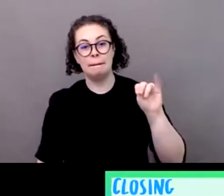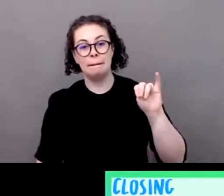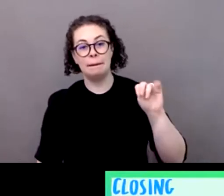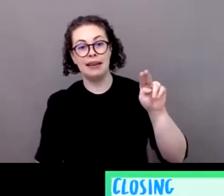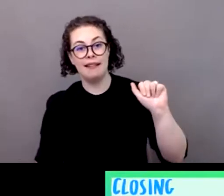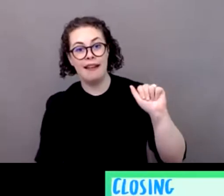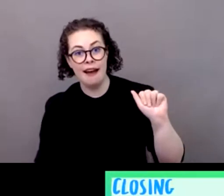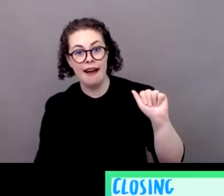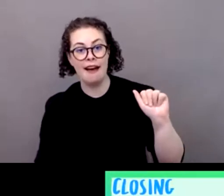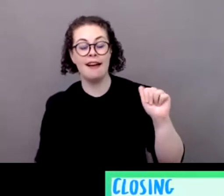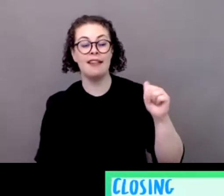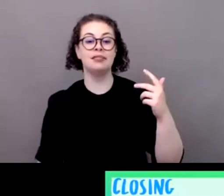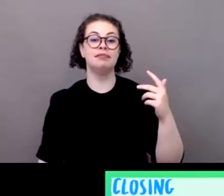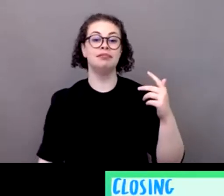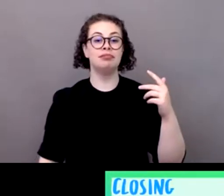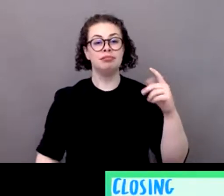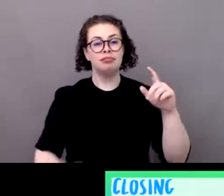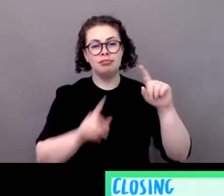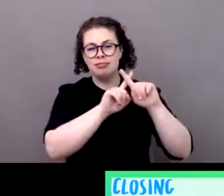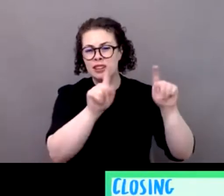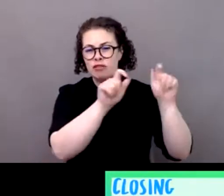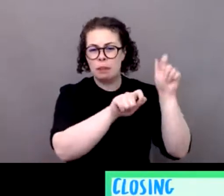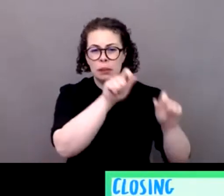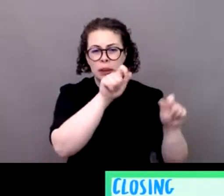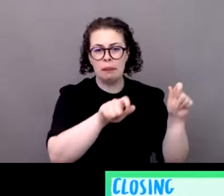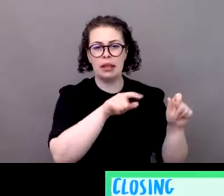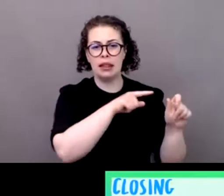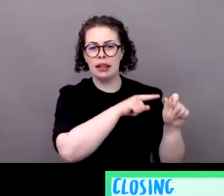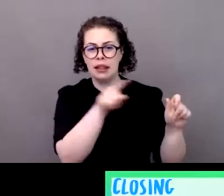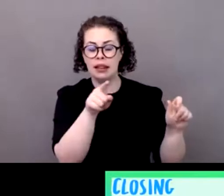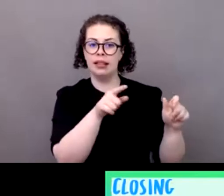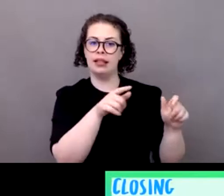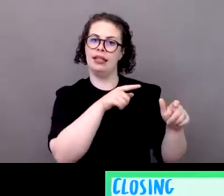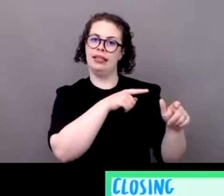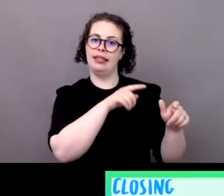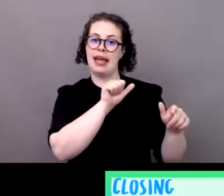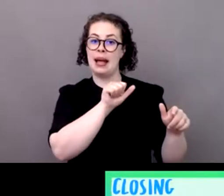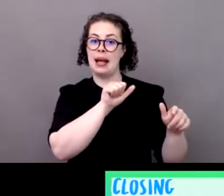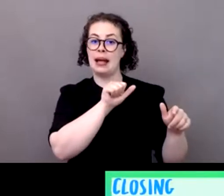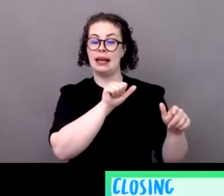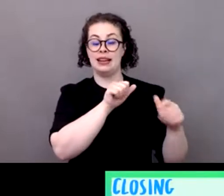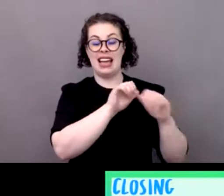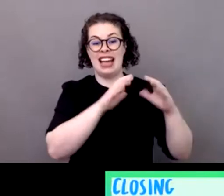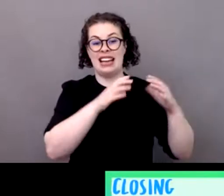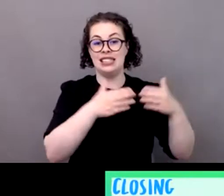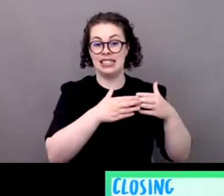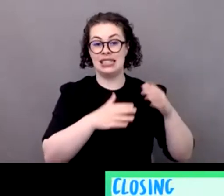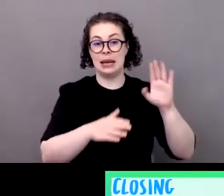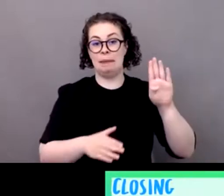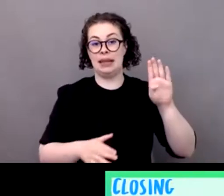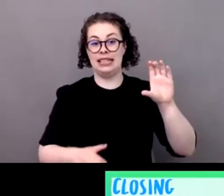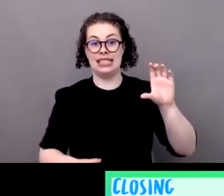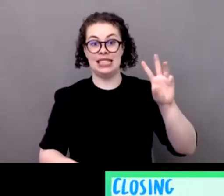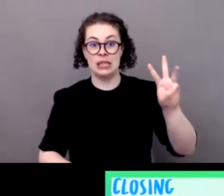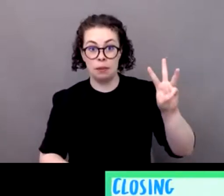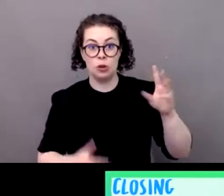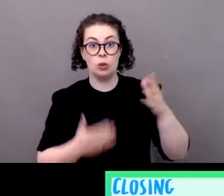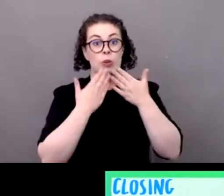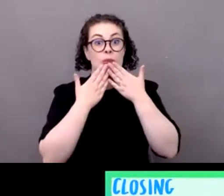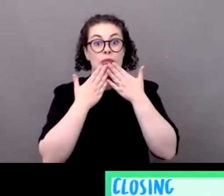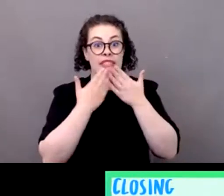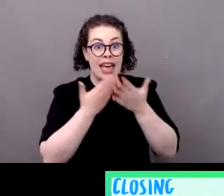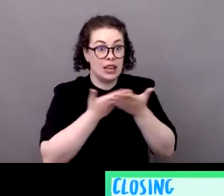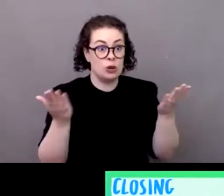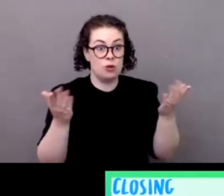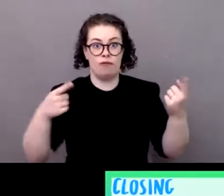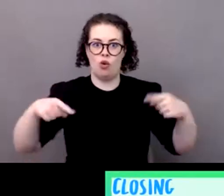chelieu syriel dufo and the agency bcw thank you so much to all of you hope you've learned a lot of things